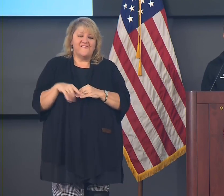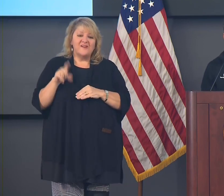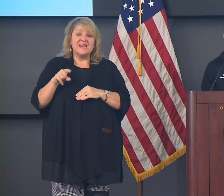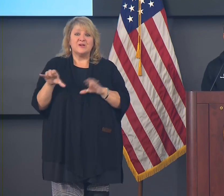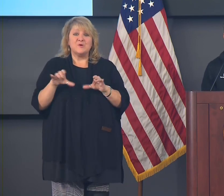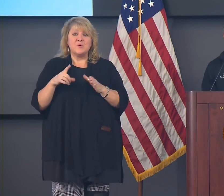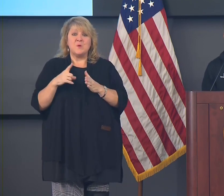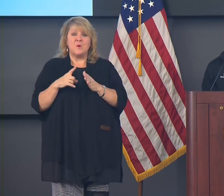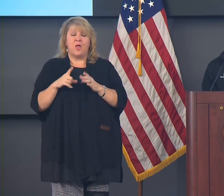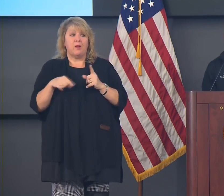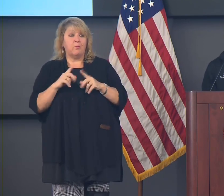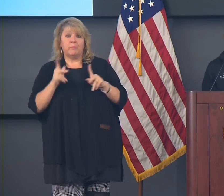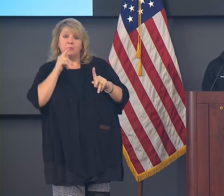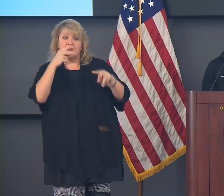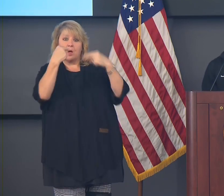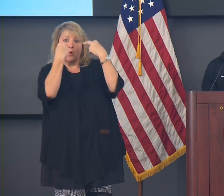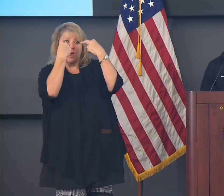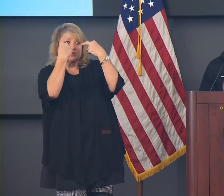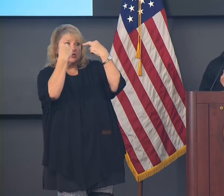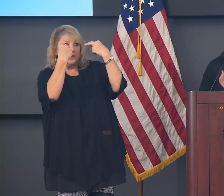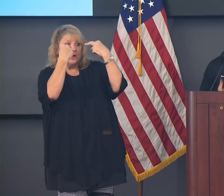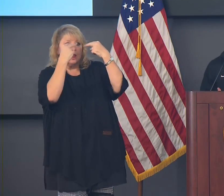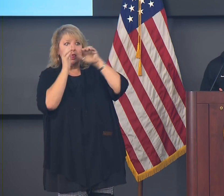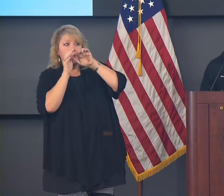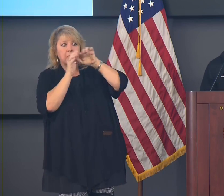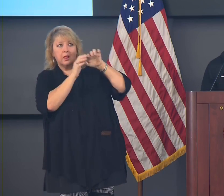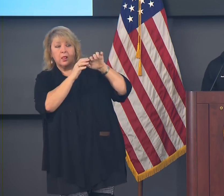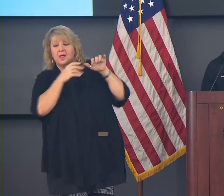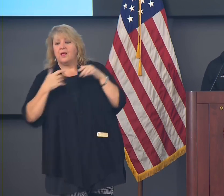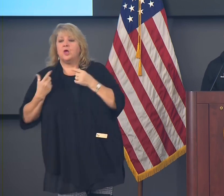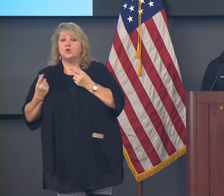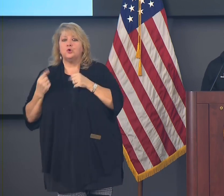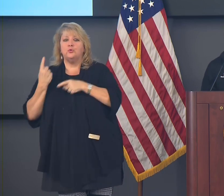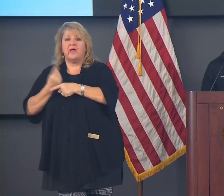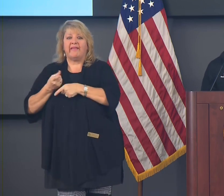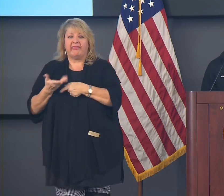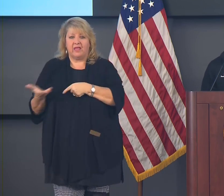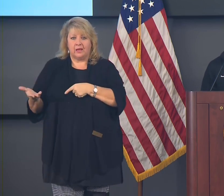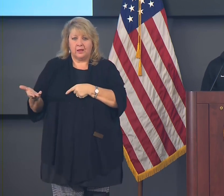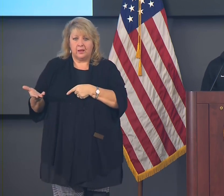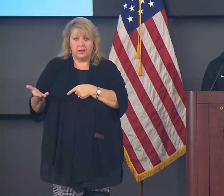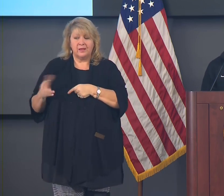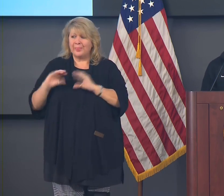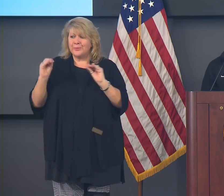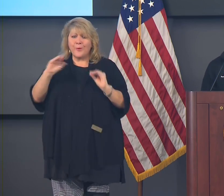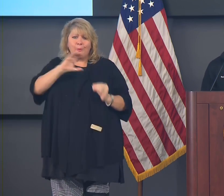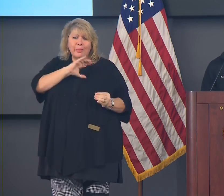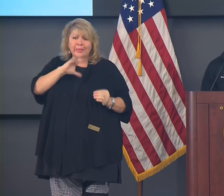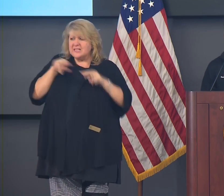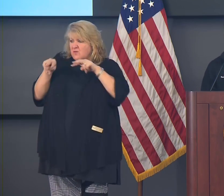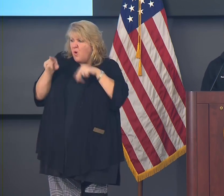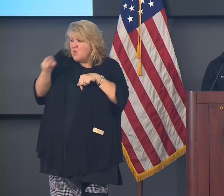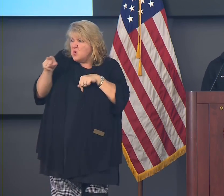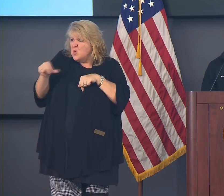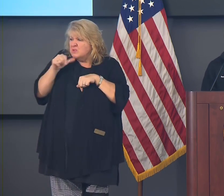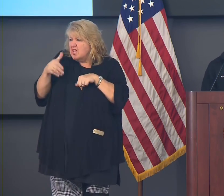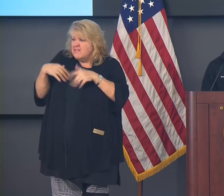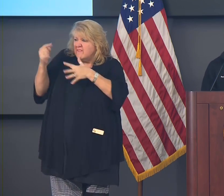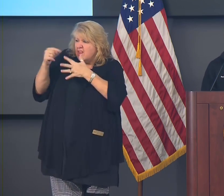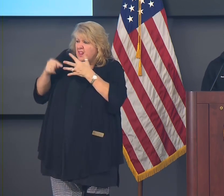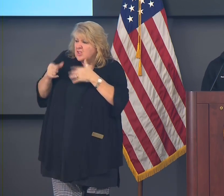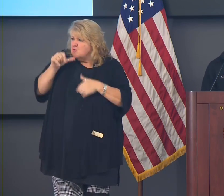Let's just be real about it. But I want families to take that seriously. I want families to